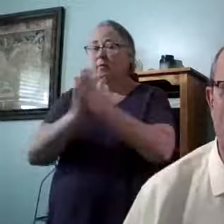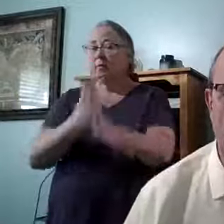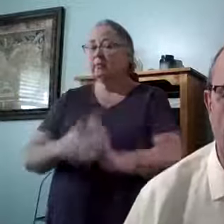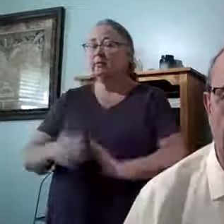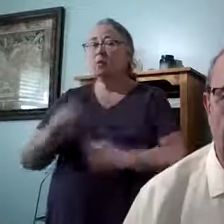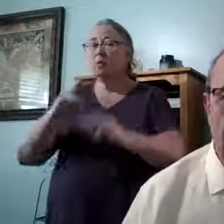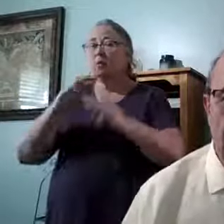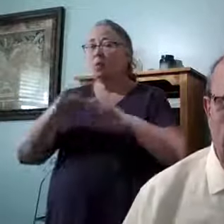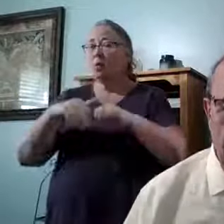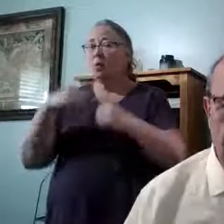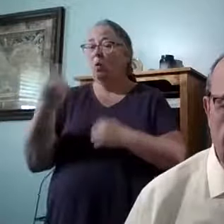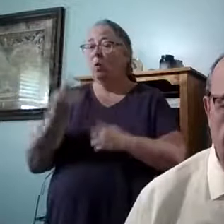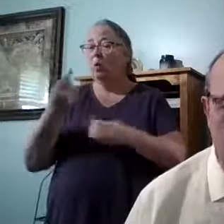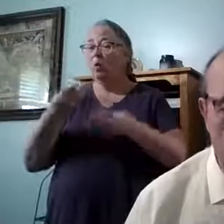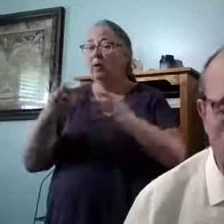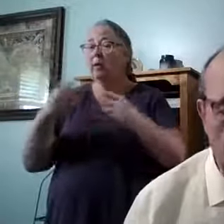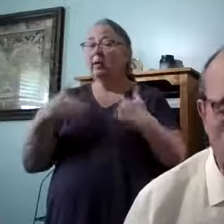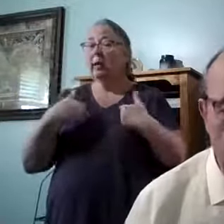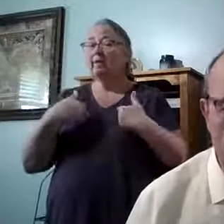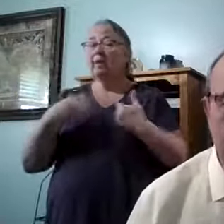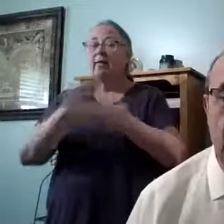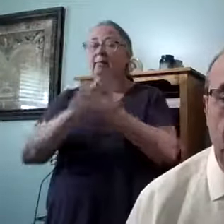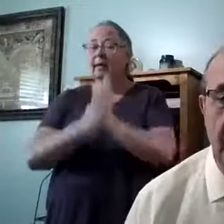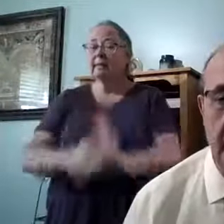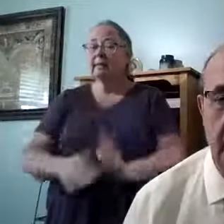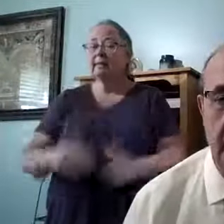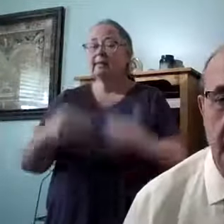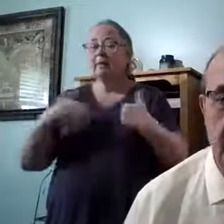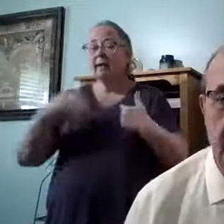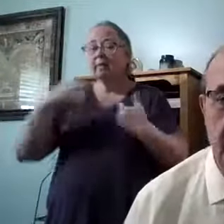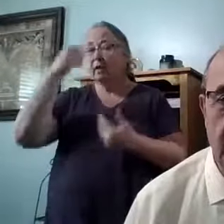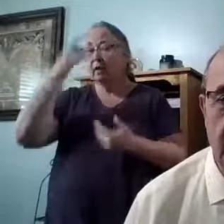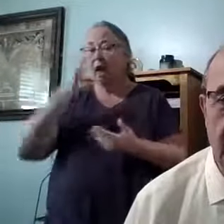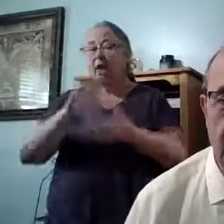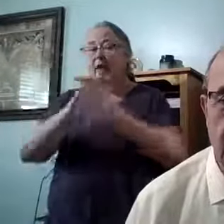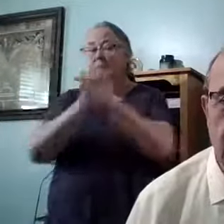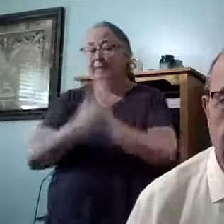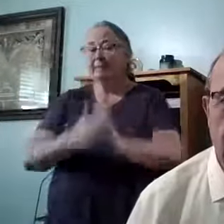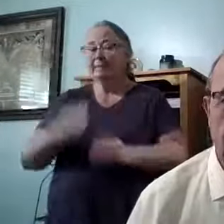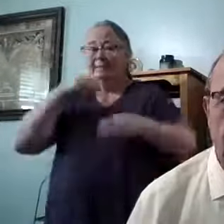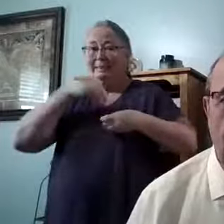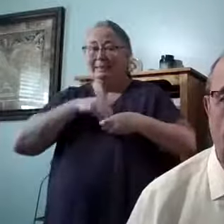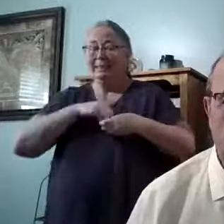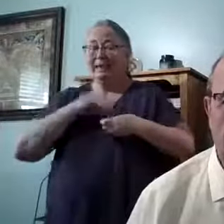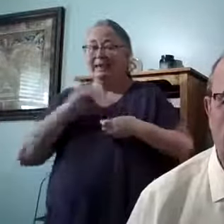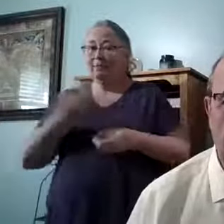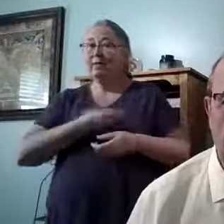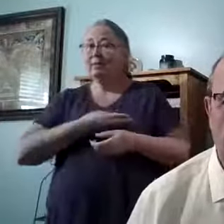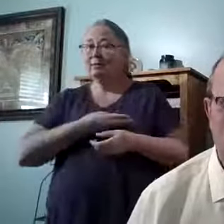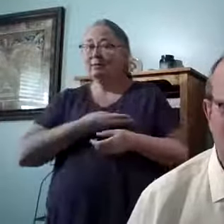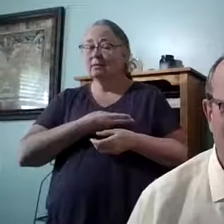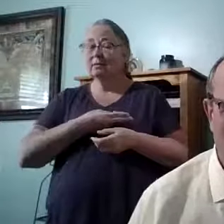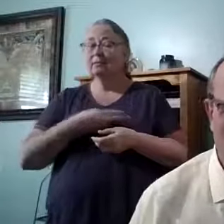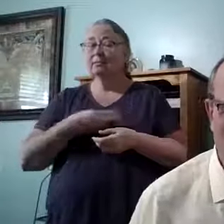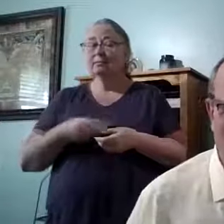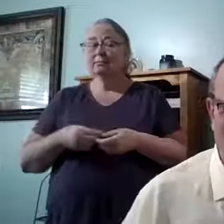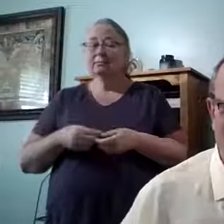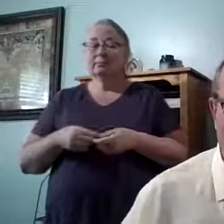we can have the peace of God is if we have the God of peace living inside of us. It's obvious, isn't it?